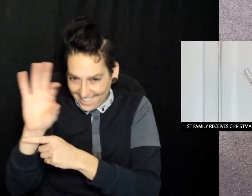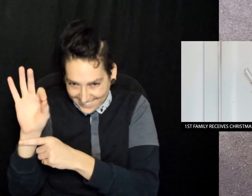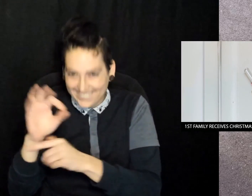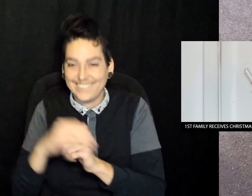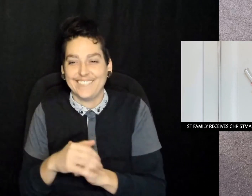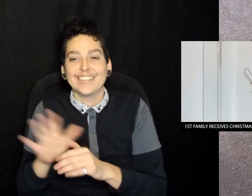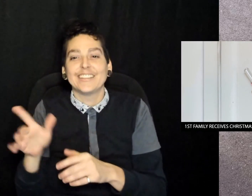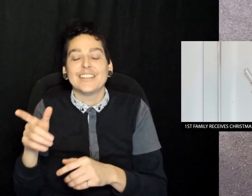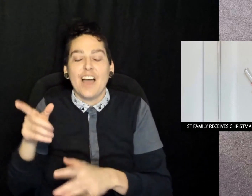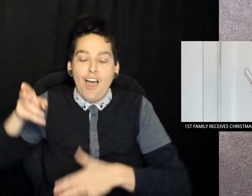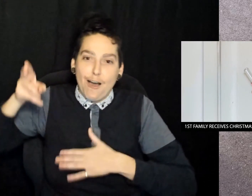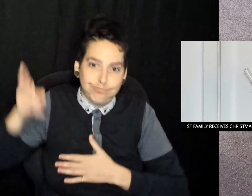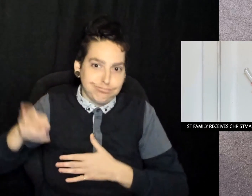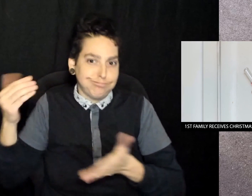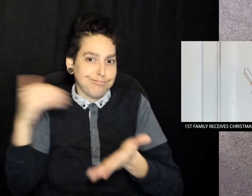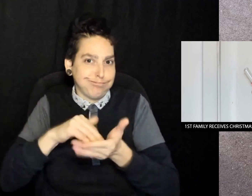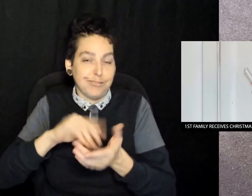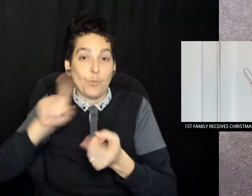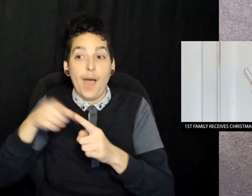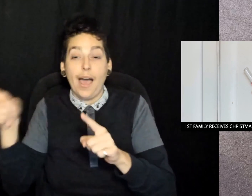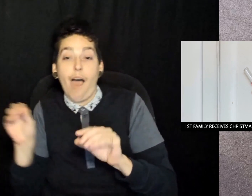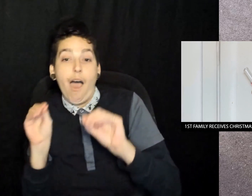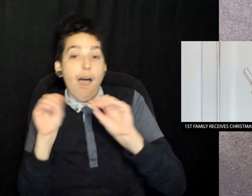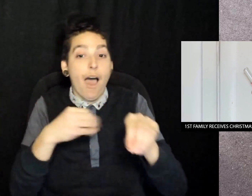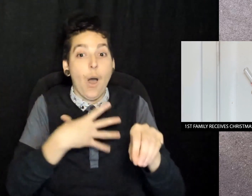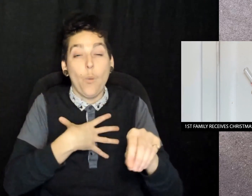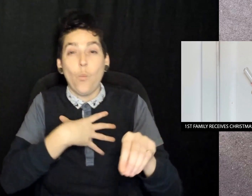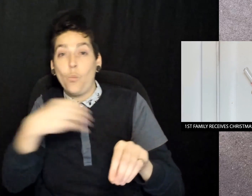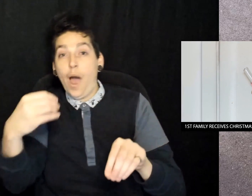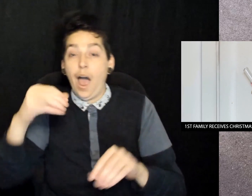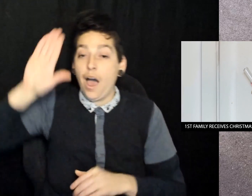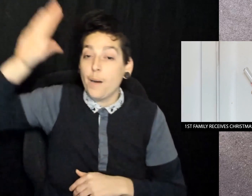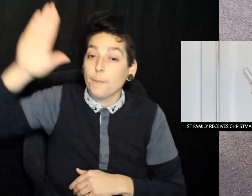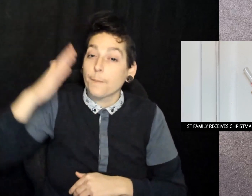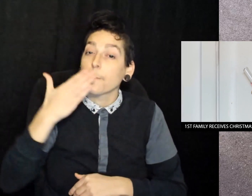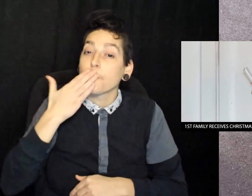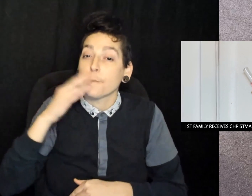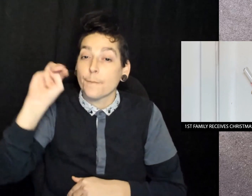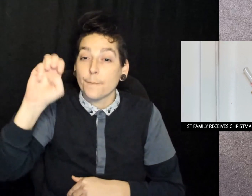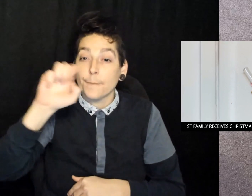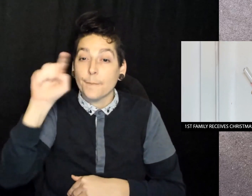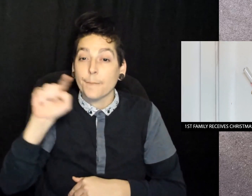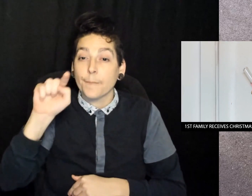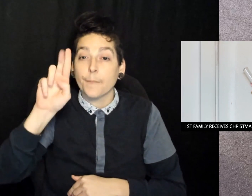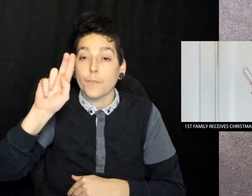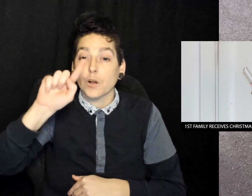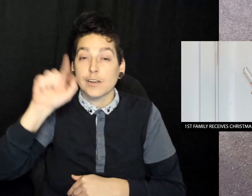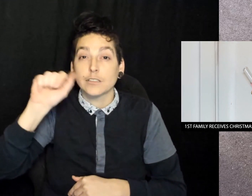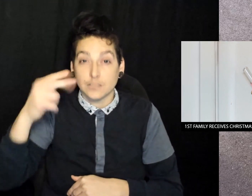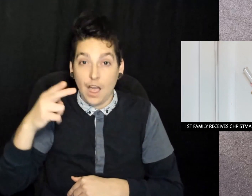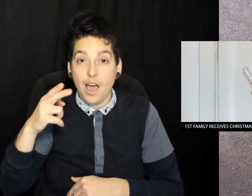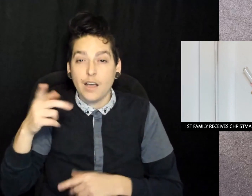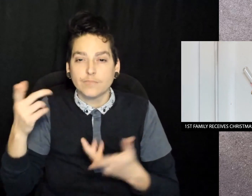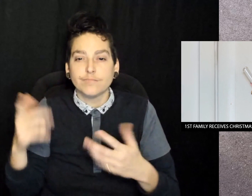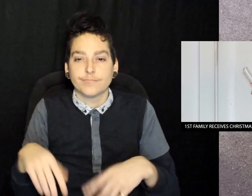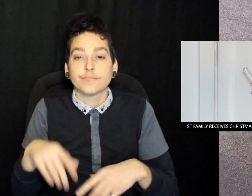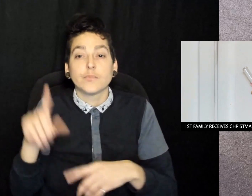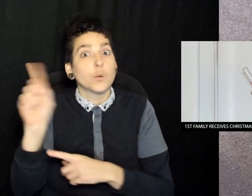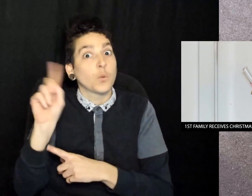made history again when they placed a white mezuzah to the right side of the